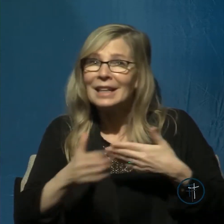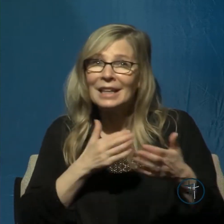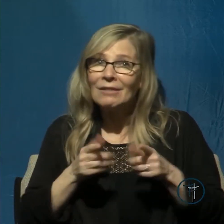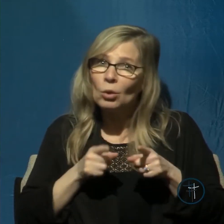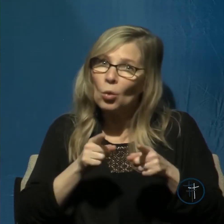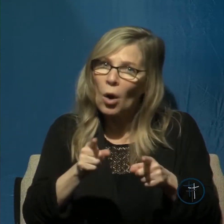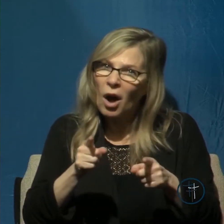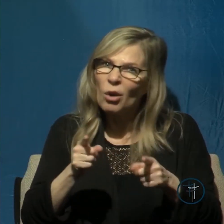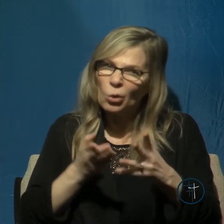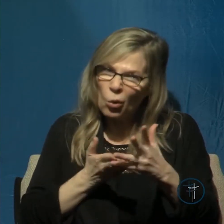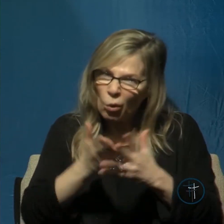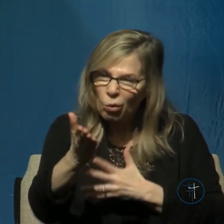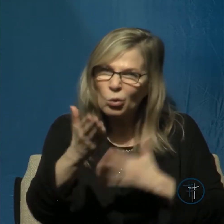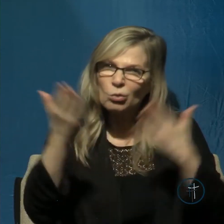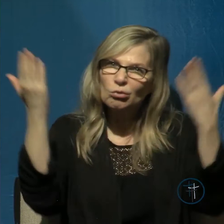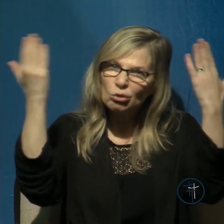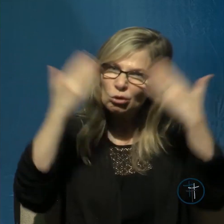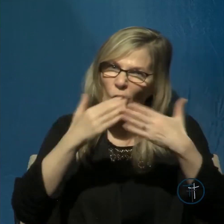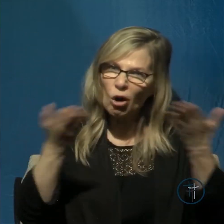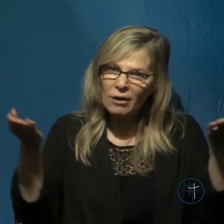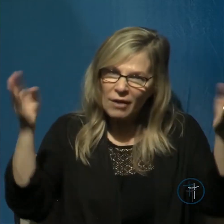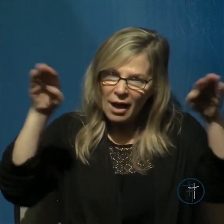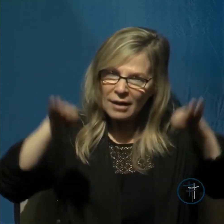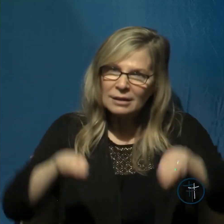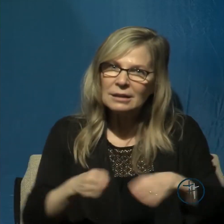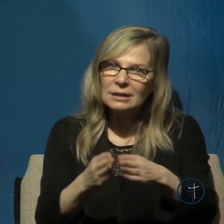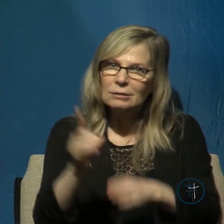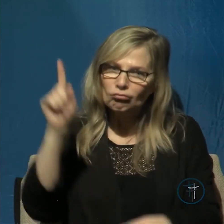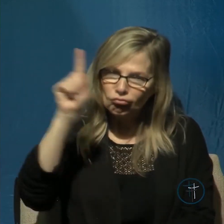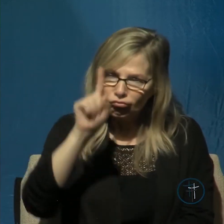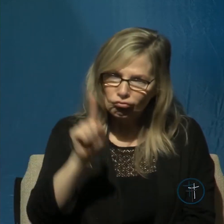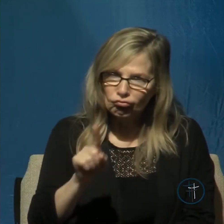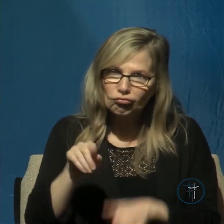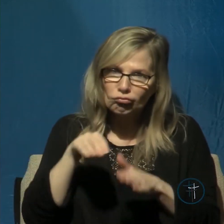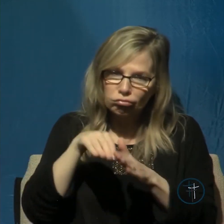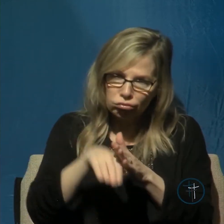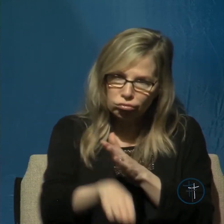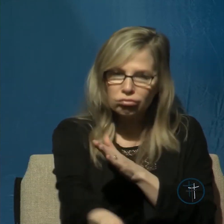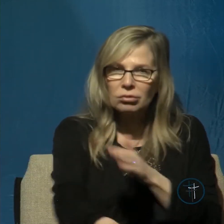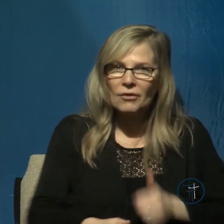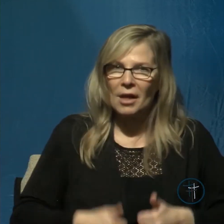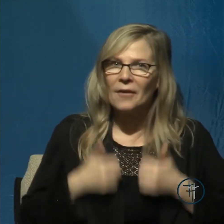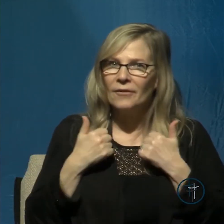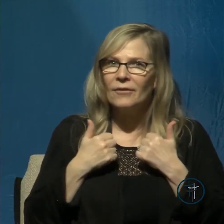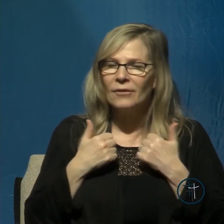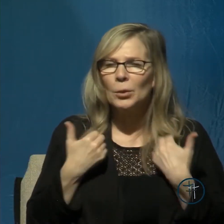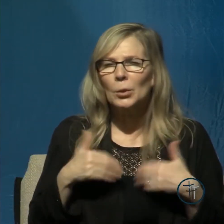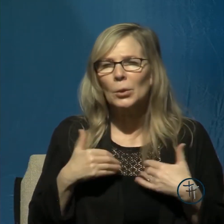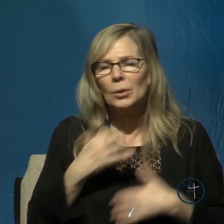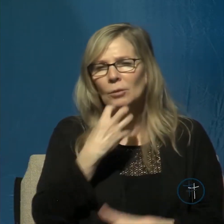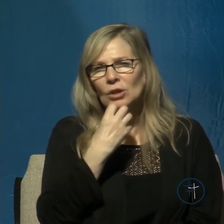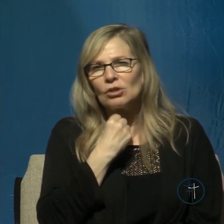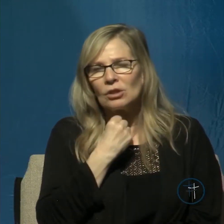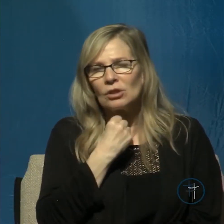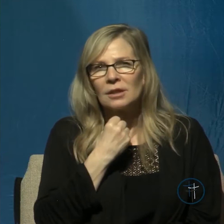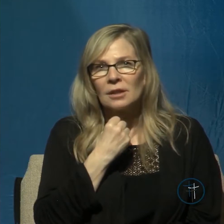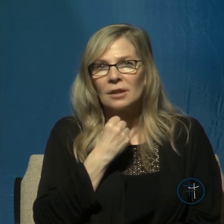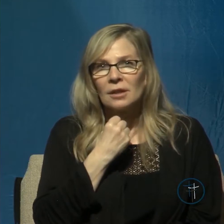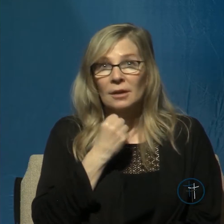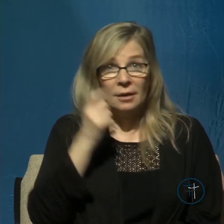dark valleys of life. How precious. Listen, with God promising to guide you, hold your hand,